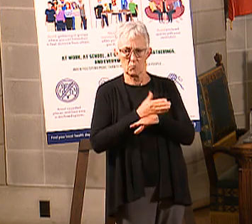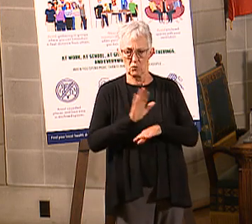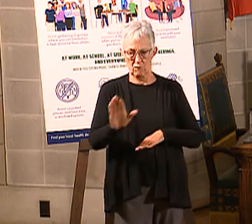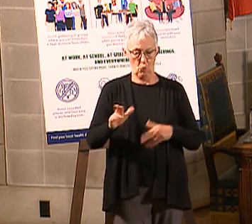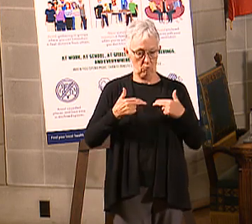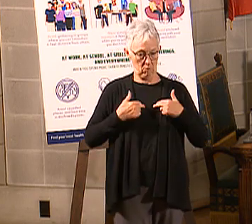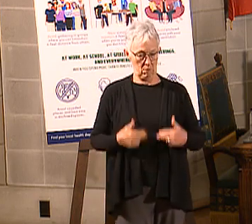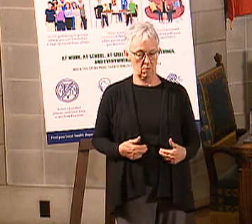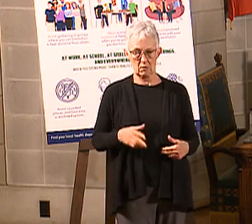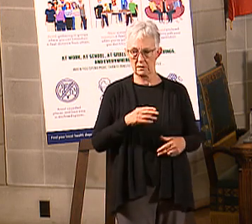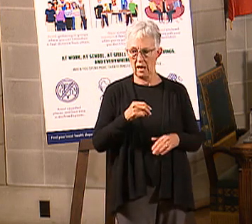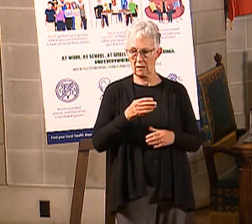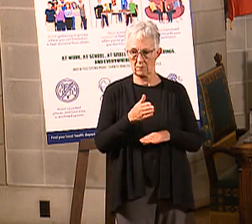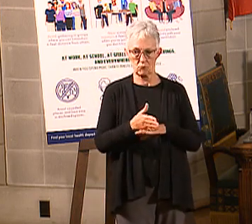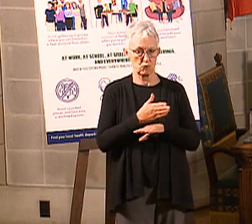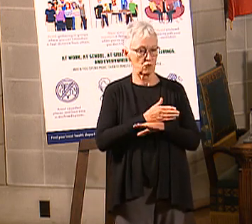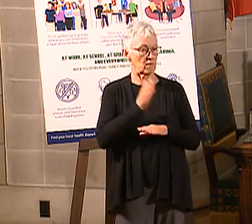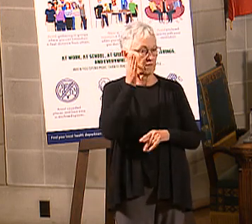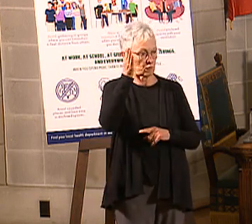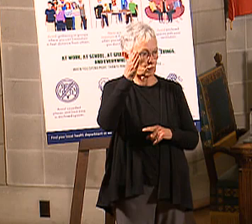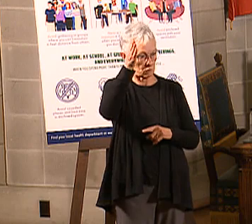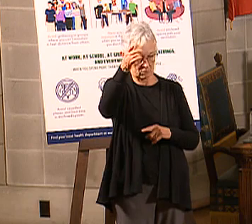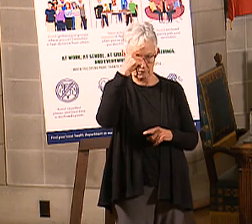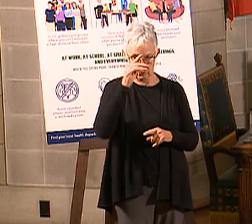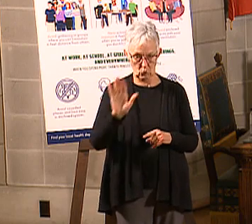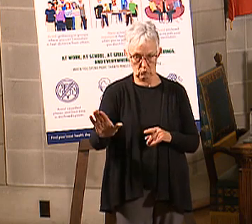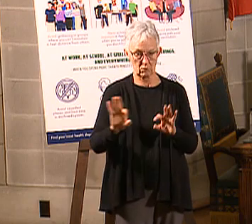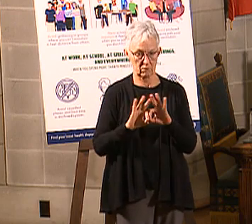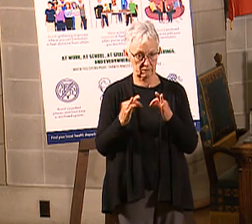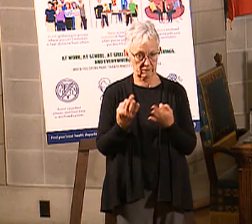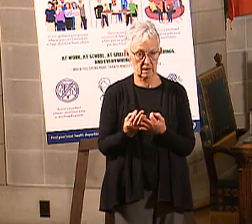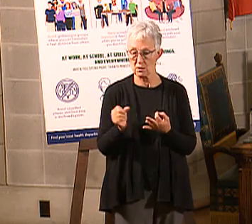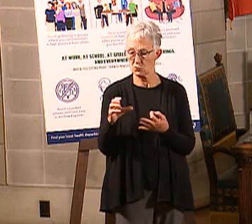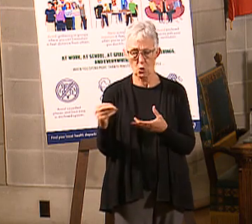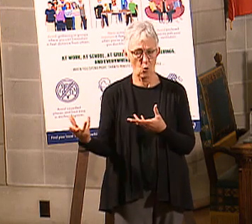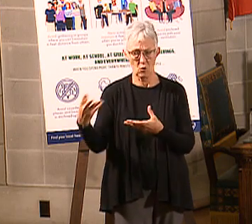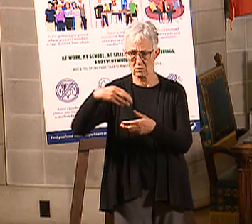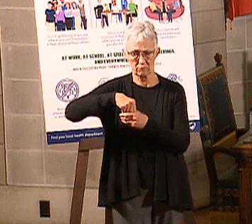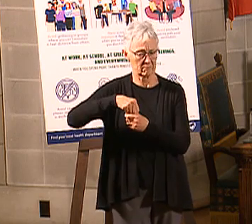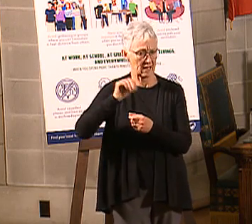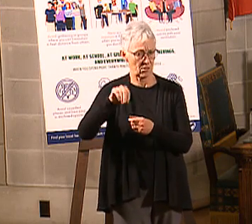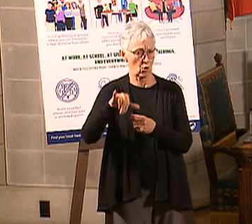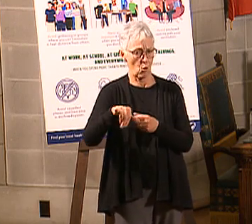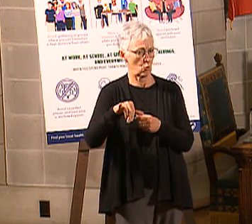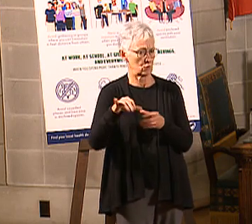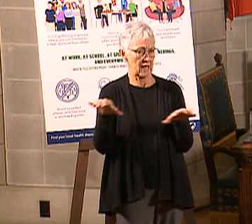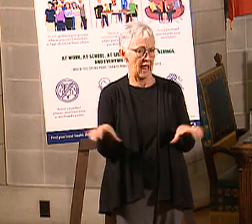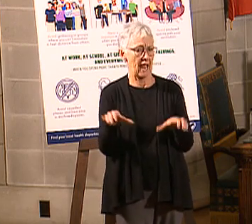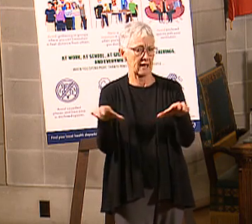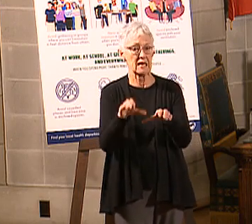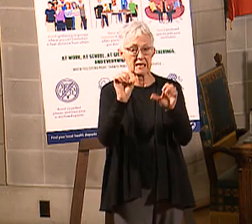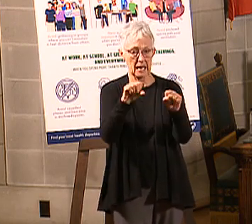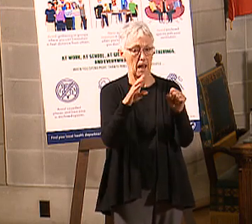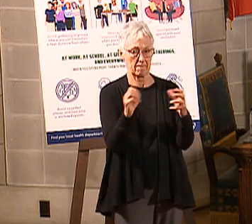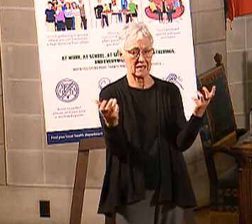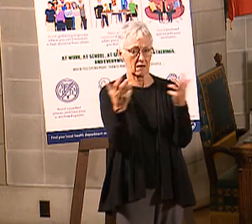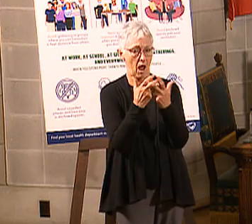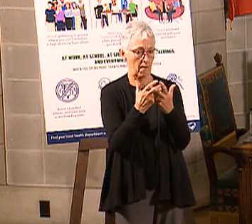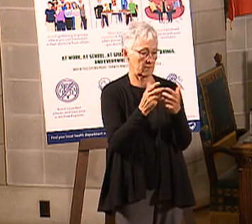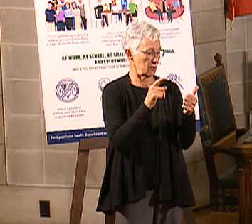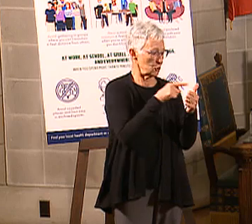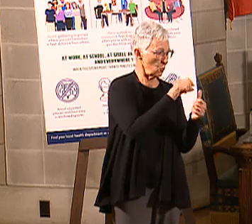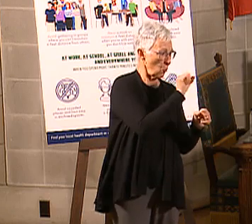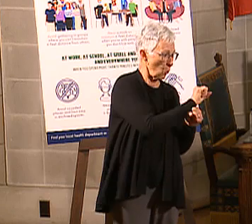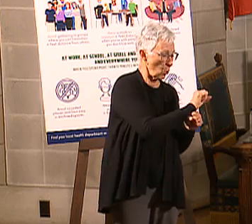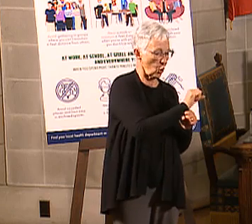your family. So by engaging in those various activities, and it can be any combination of various activities, it doesn't necessarily need to be work.